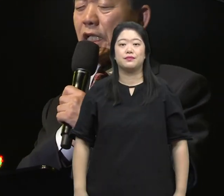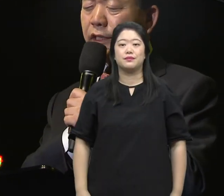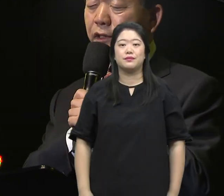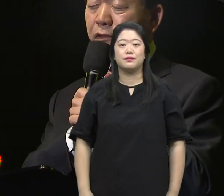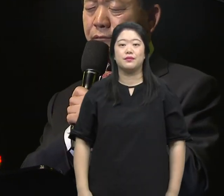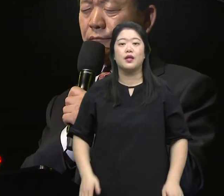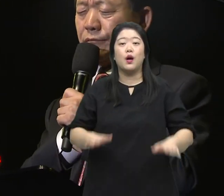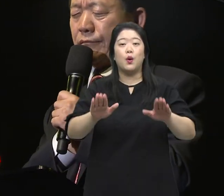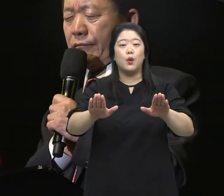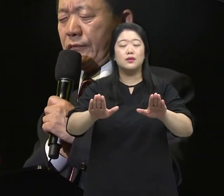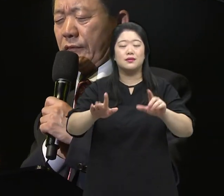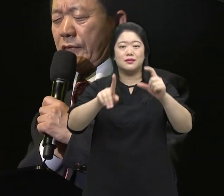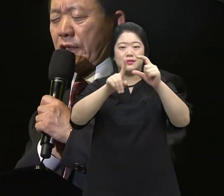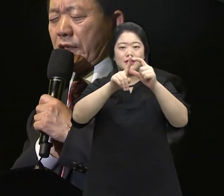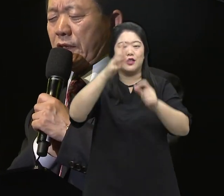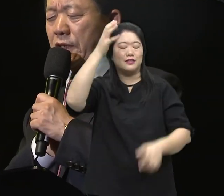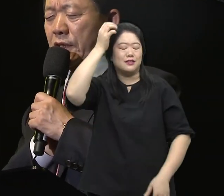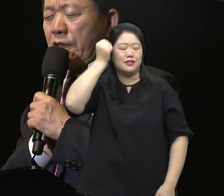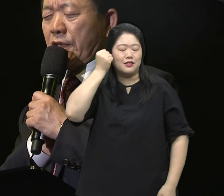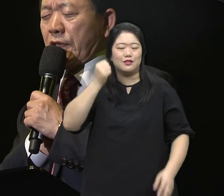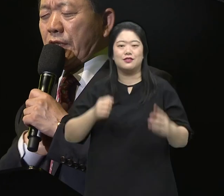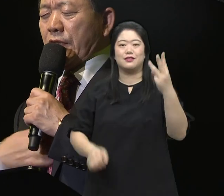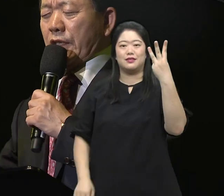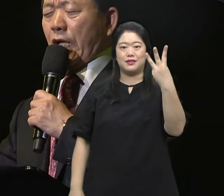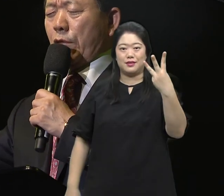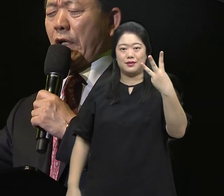At starting today Pray for three things Help